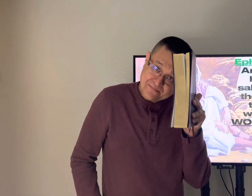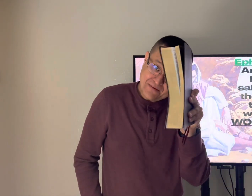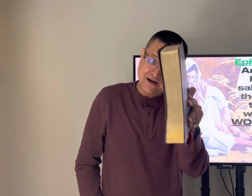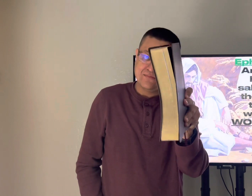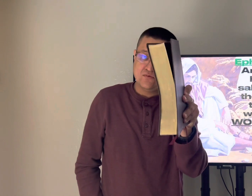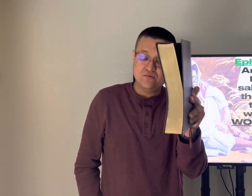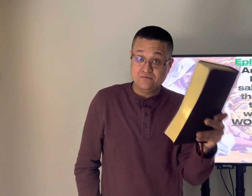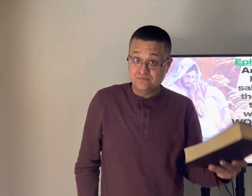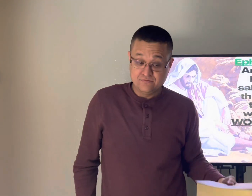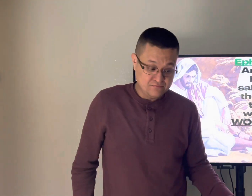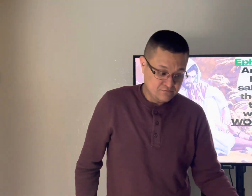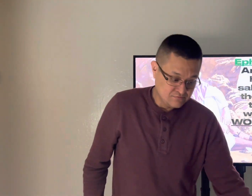hurt him it offends him